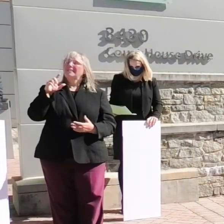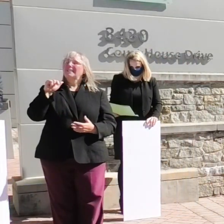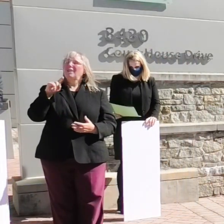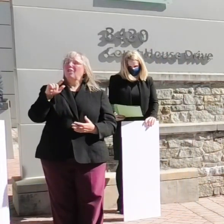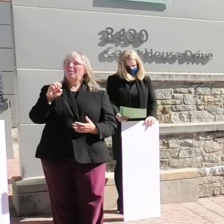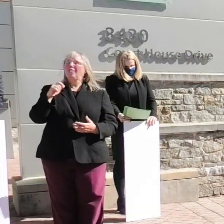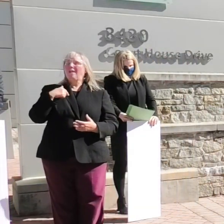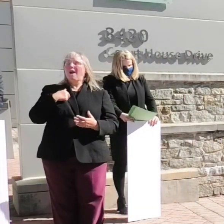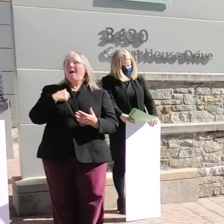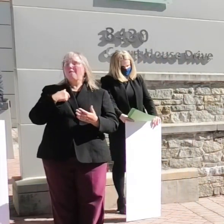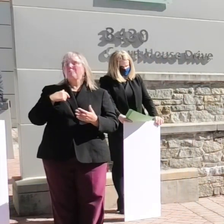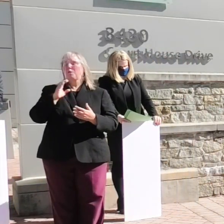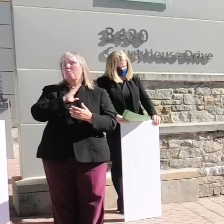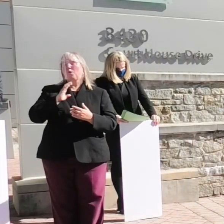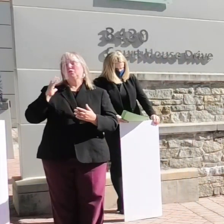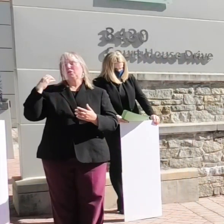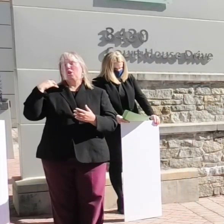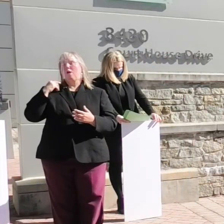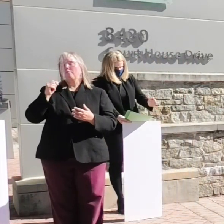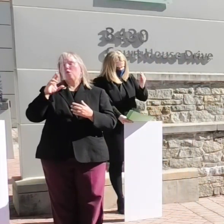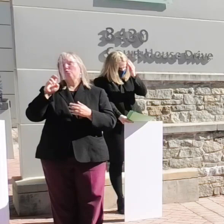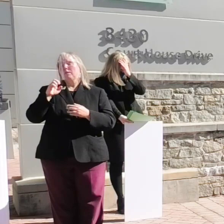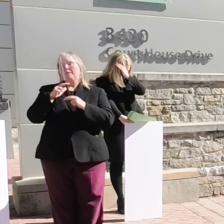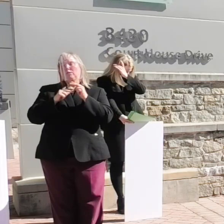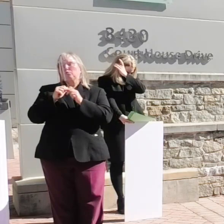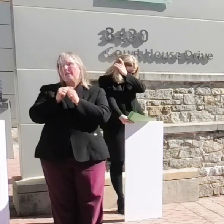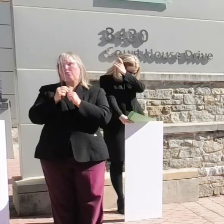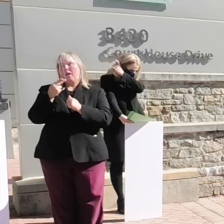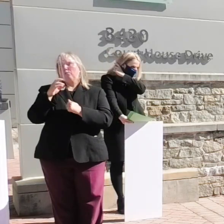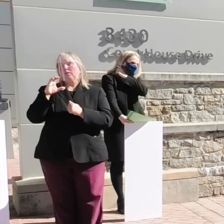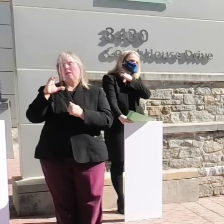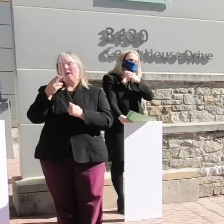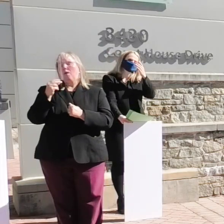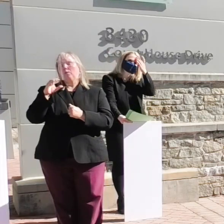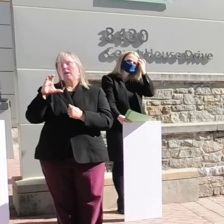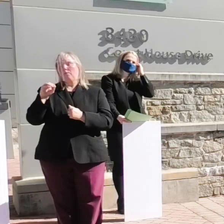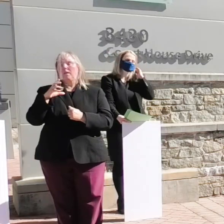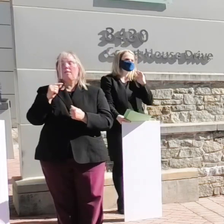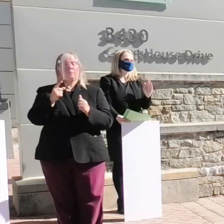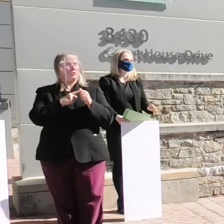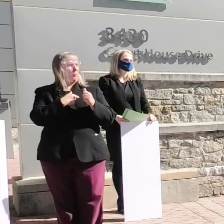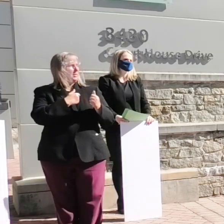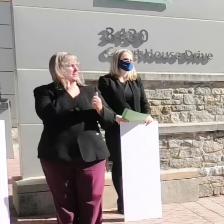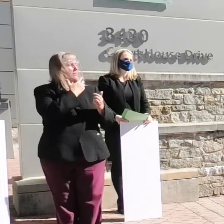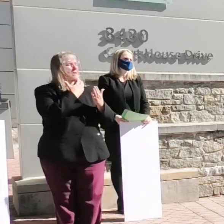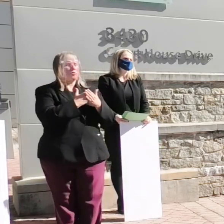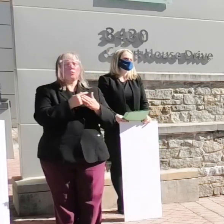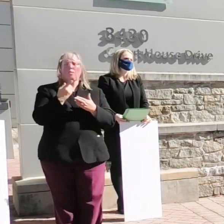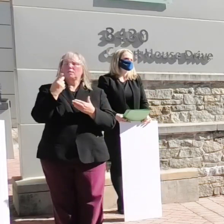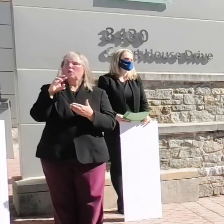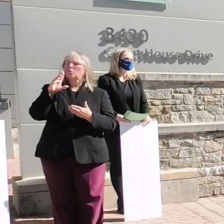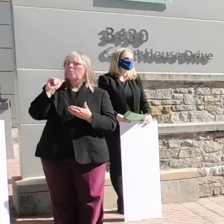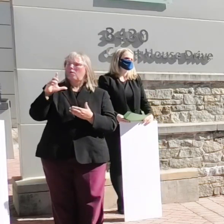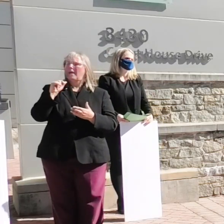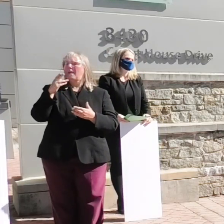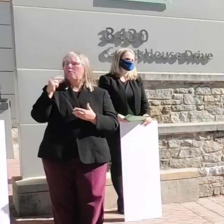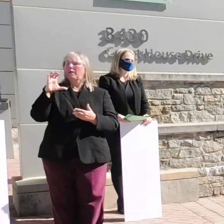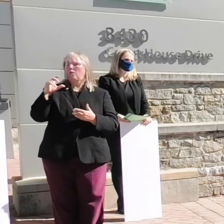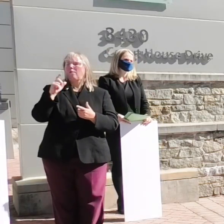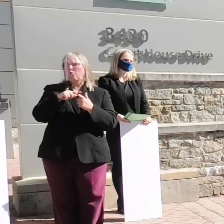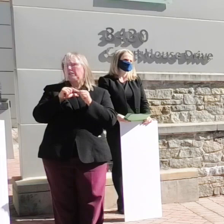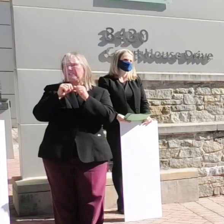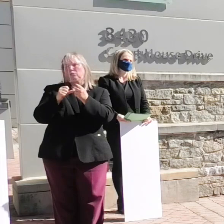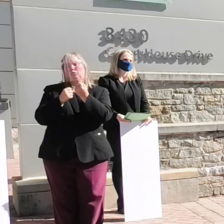board chair of rebuilding together Howard County first off I wanted to thank dr. ball and the county for their continued support of our organization